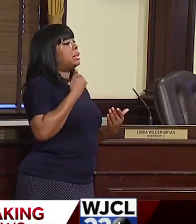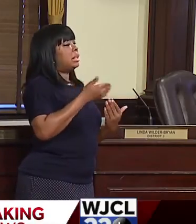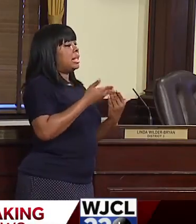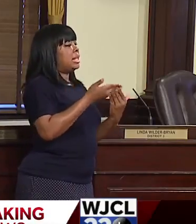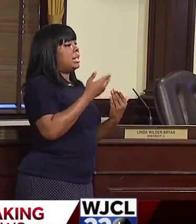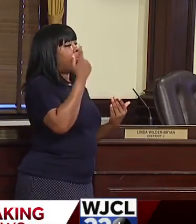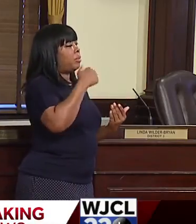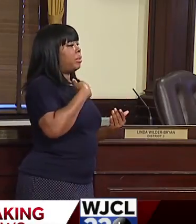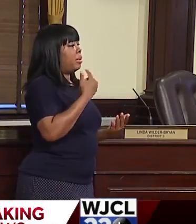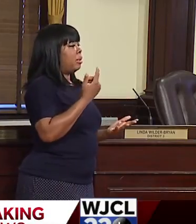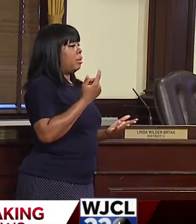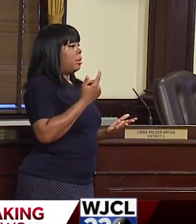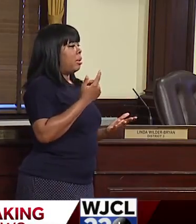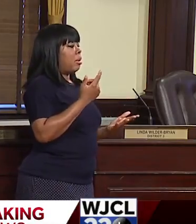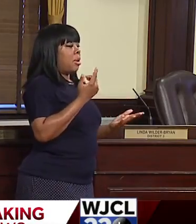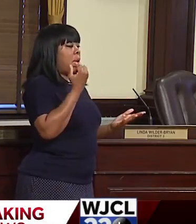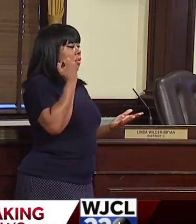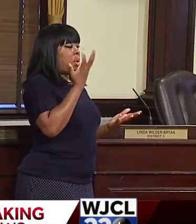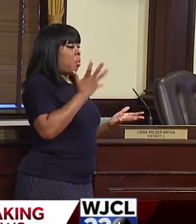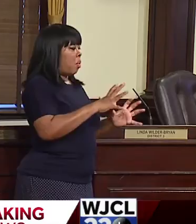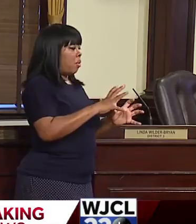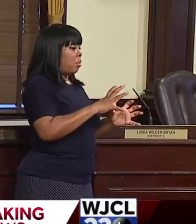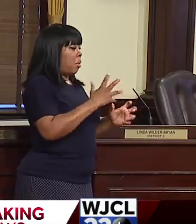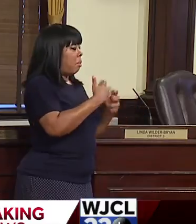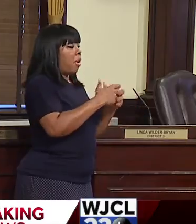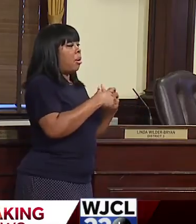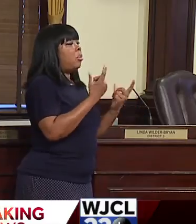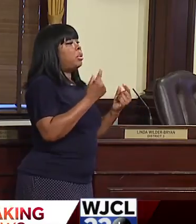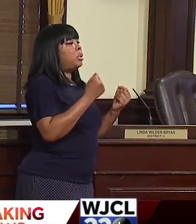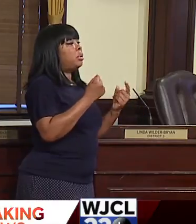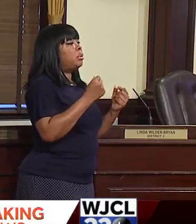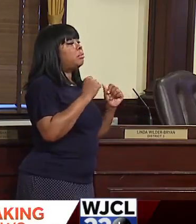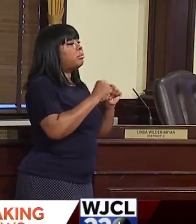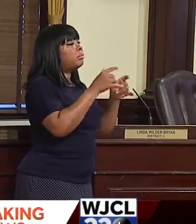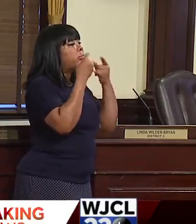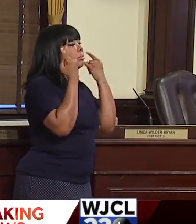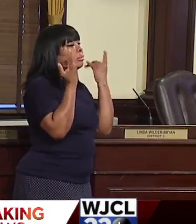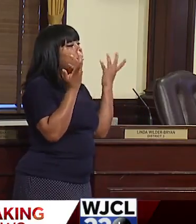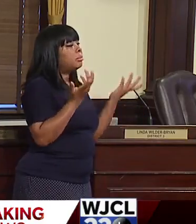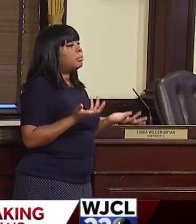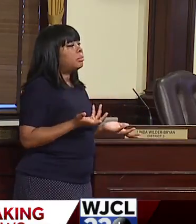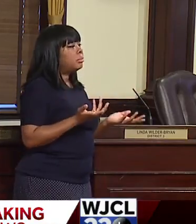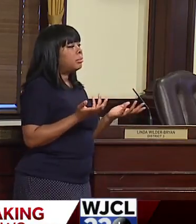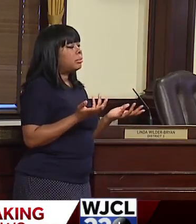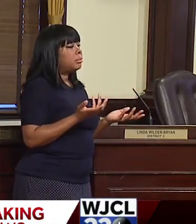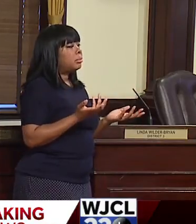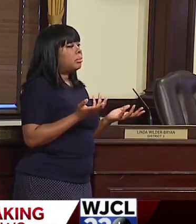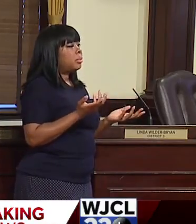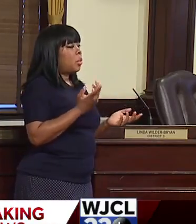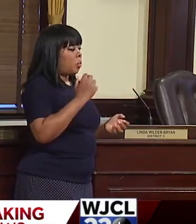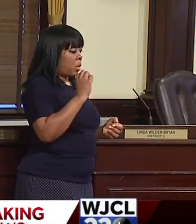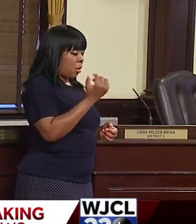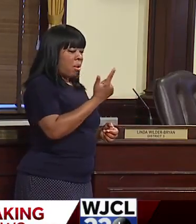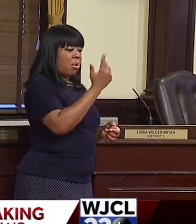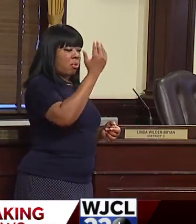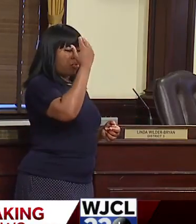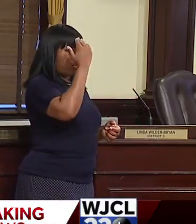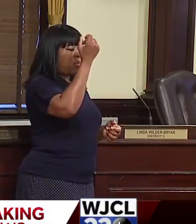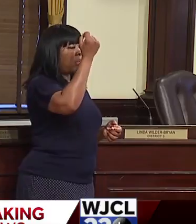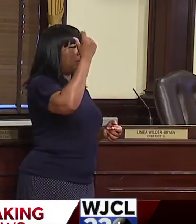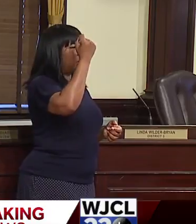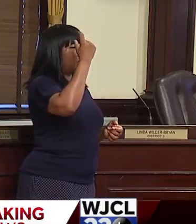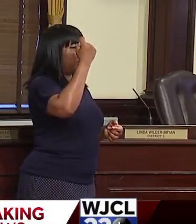if we don't want to be inconvenienced, just wear a doggone mask. I mean, we know that this, um,